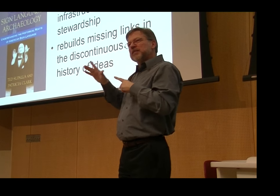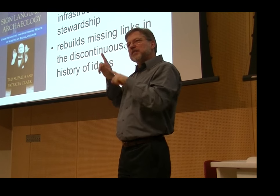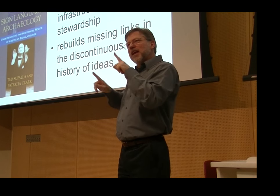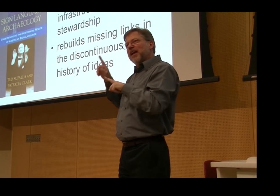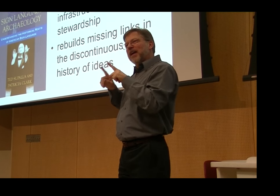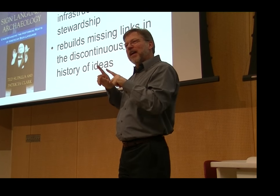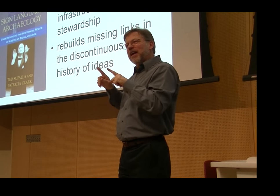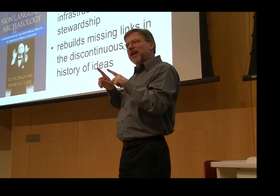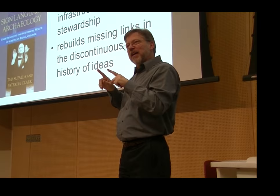ahead of them.